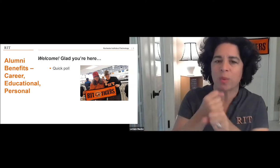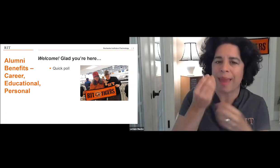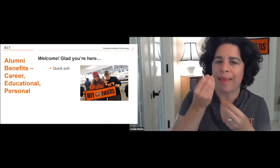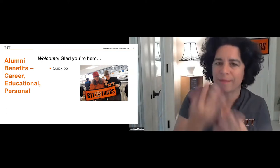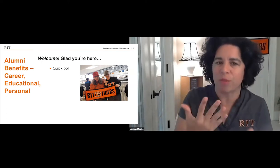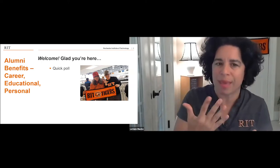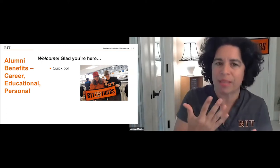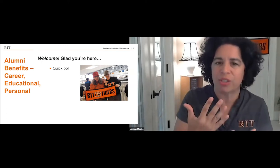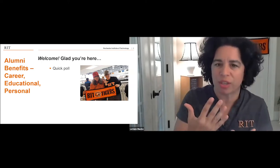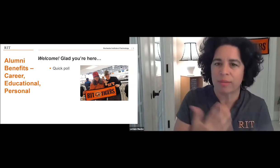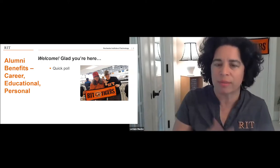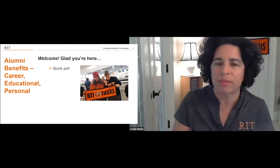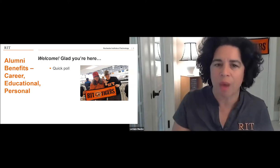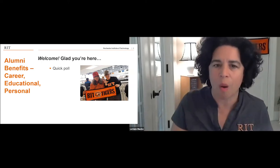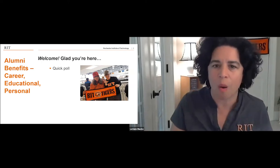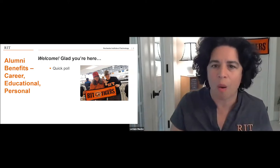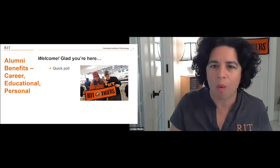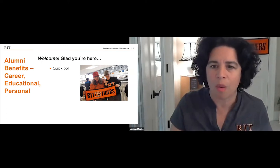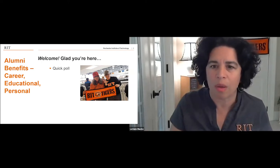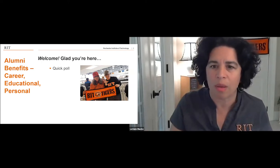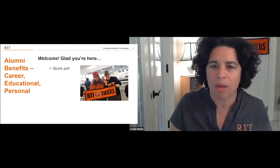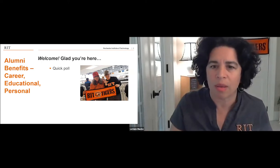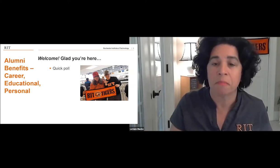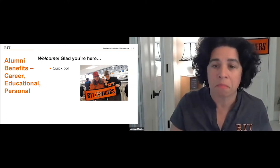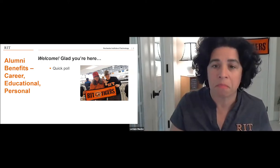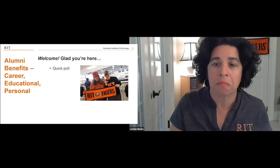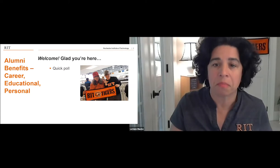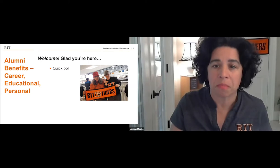There are actually multiple different places where you can find that information.